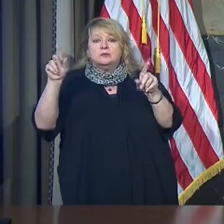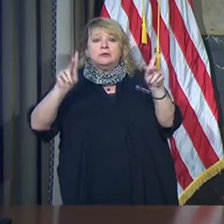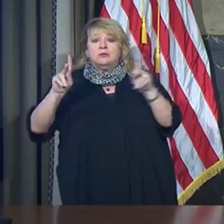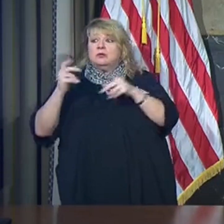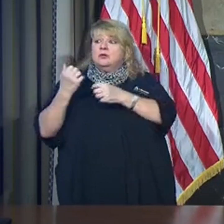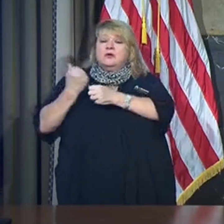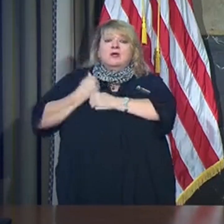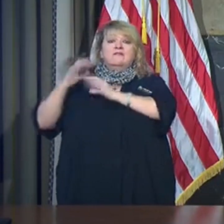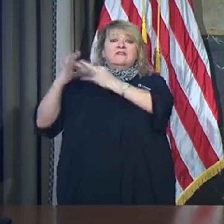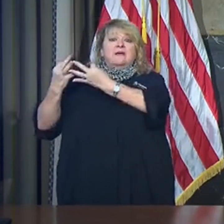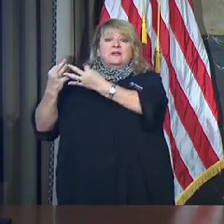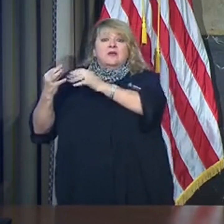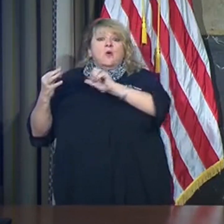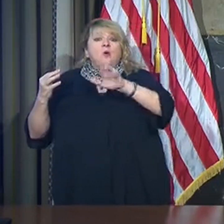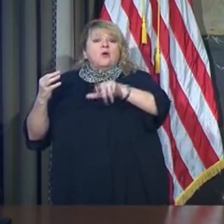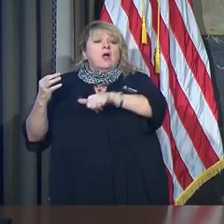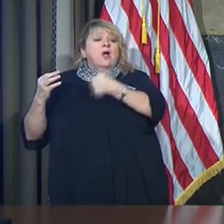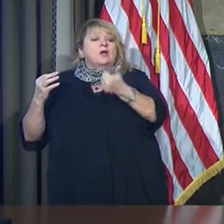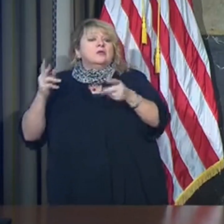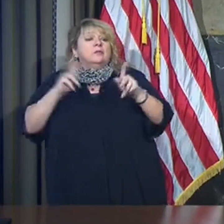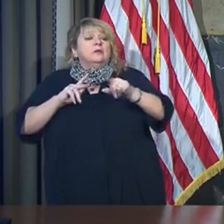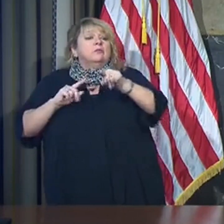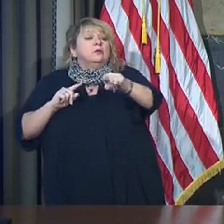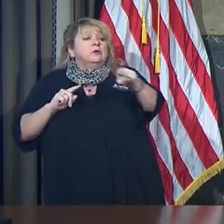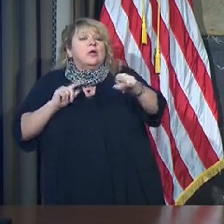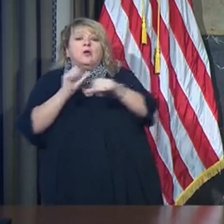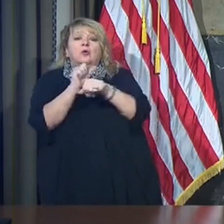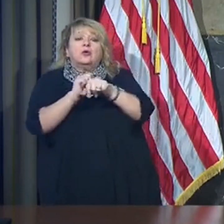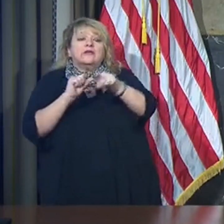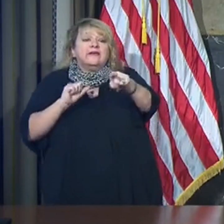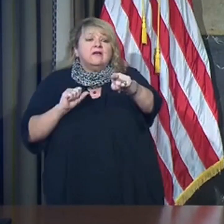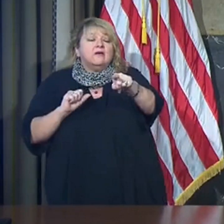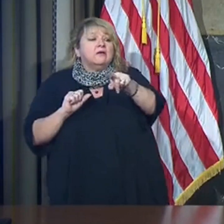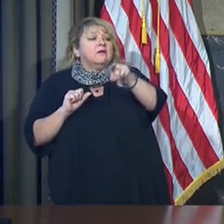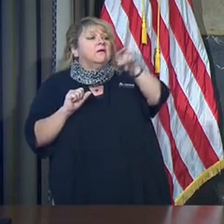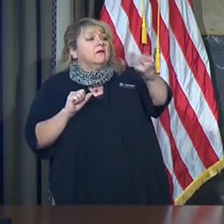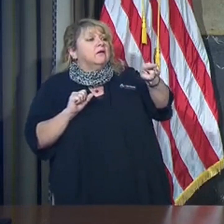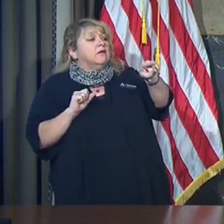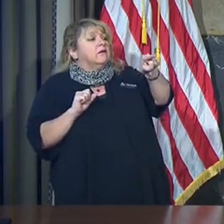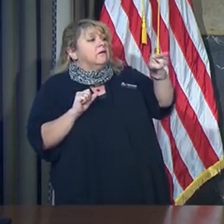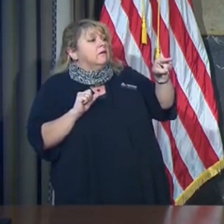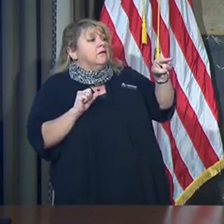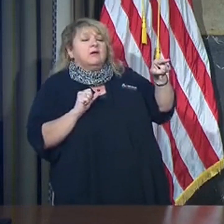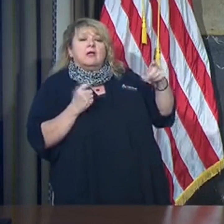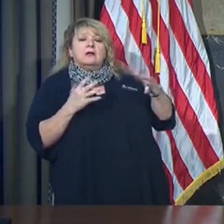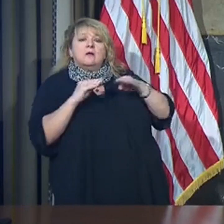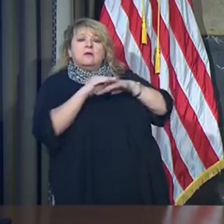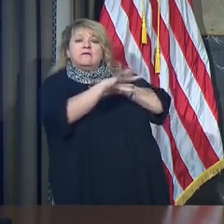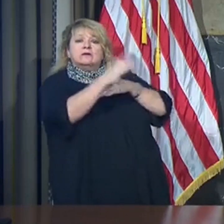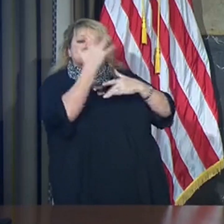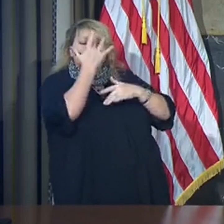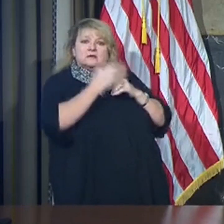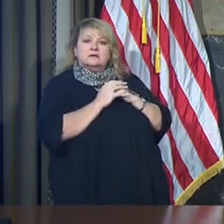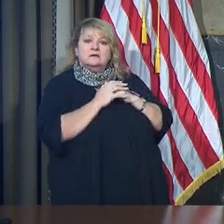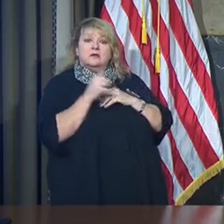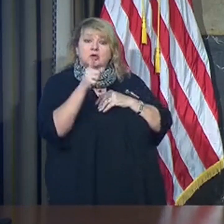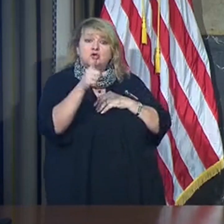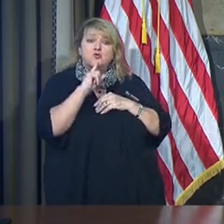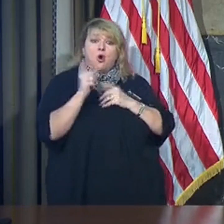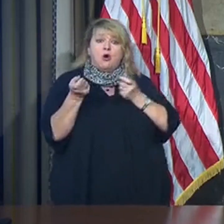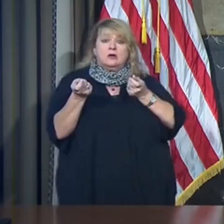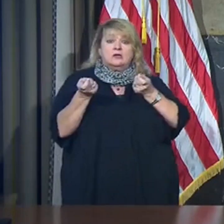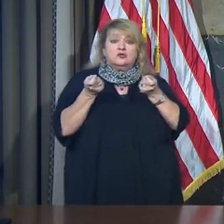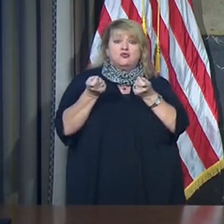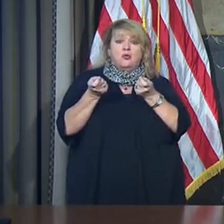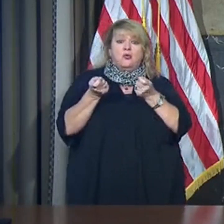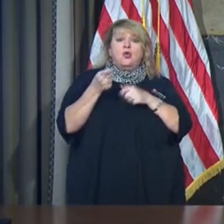with, whether that's in work or at home, gets sick. You're in control. You are now a preventative medicine person.